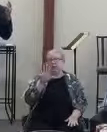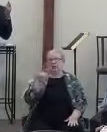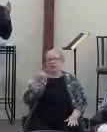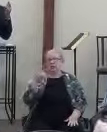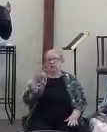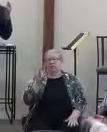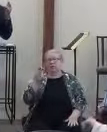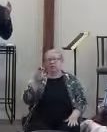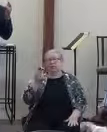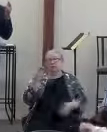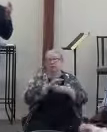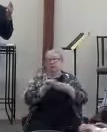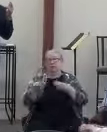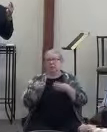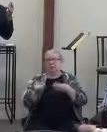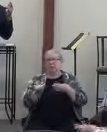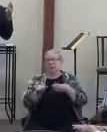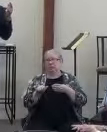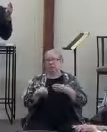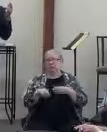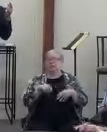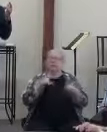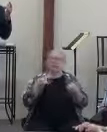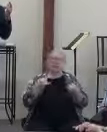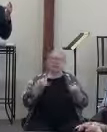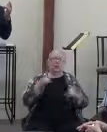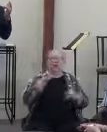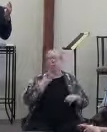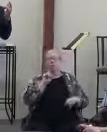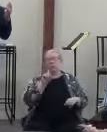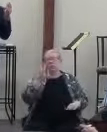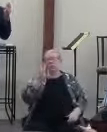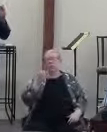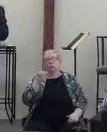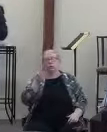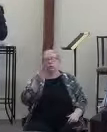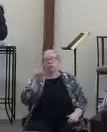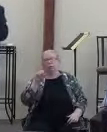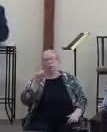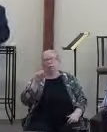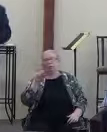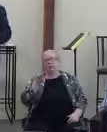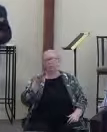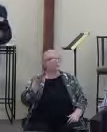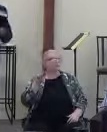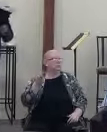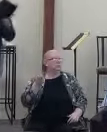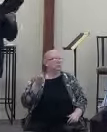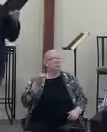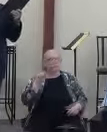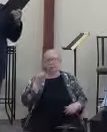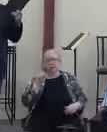they're paying the bill. Well, guess what? The Kiwanas need a ramp. So we need to build that ramp for them. His